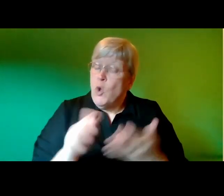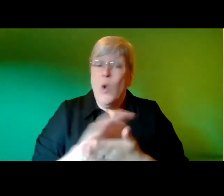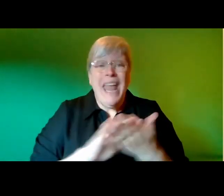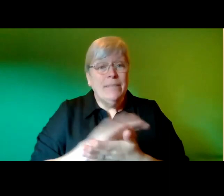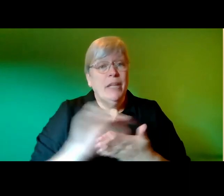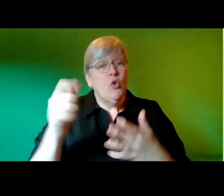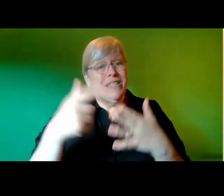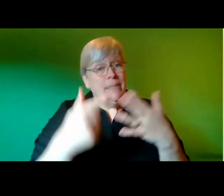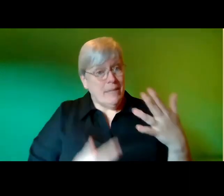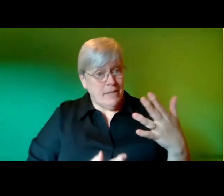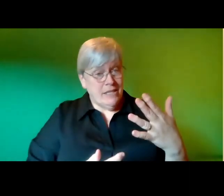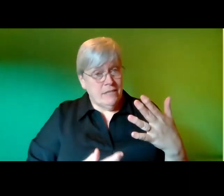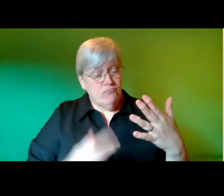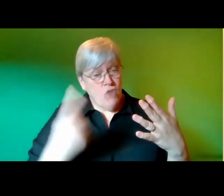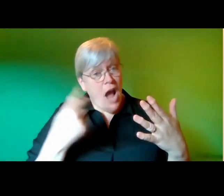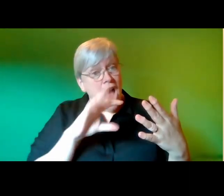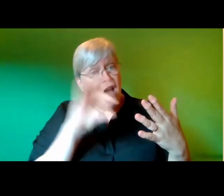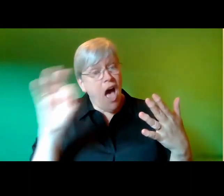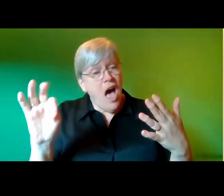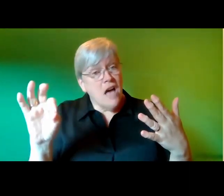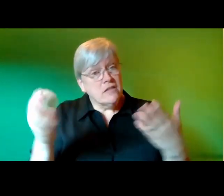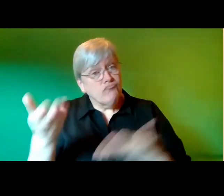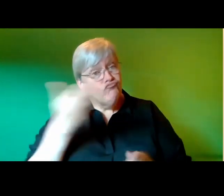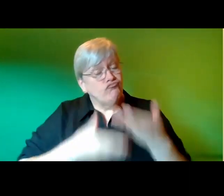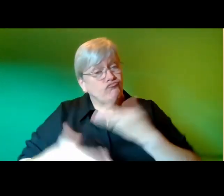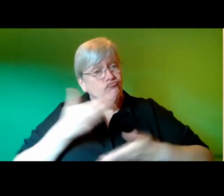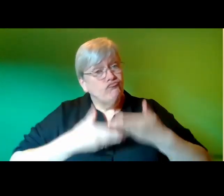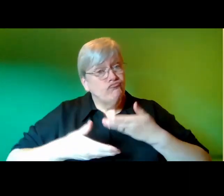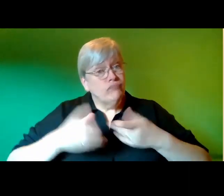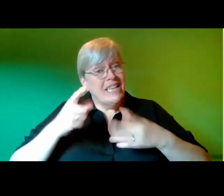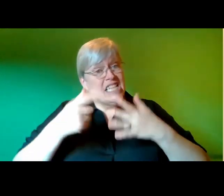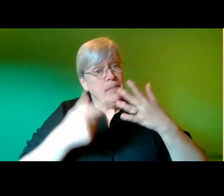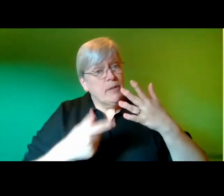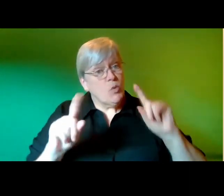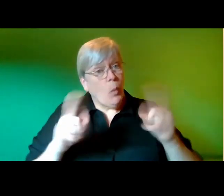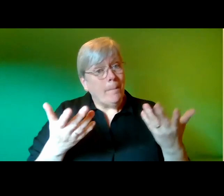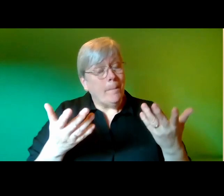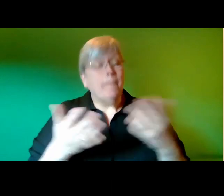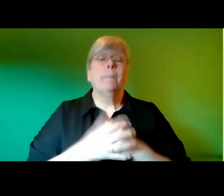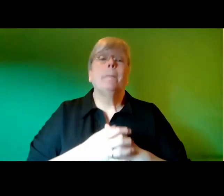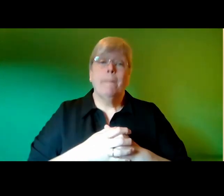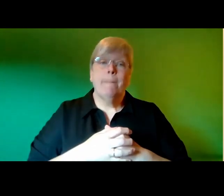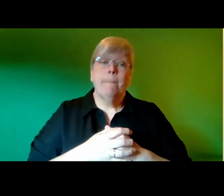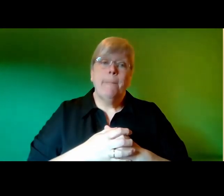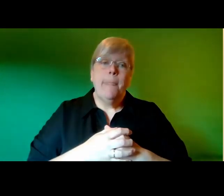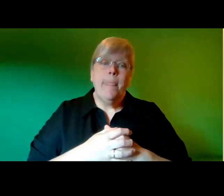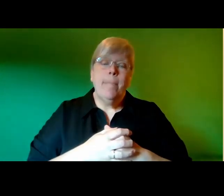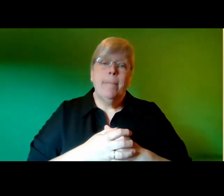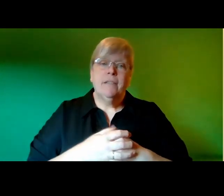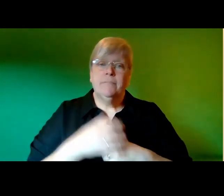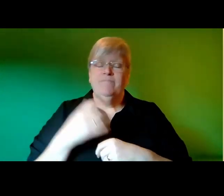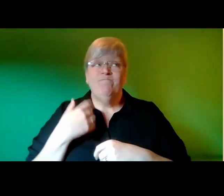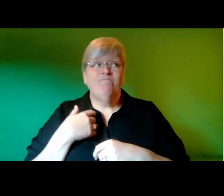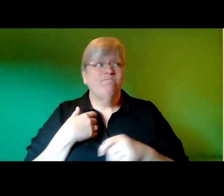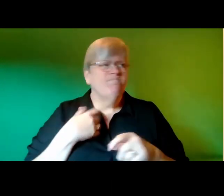symptoms may i ask you for a little bit more information about what symptoms you're experiencing her eyes wandering